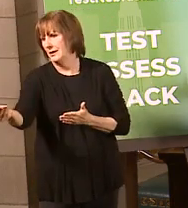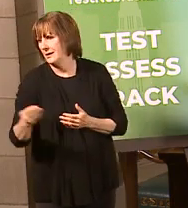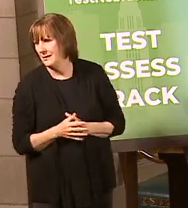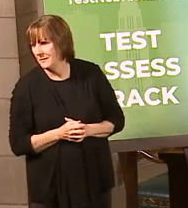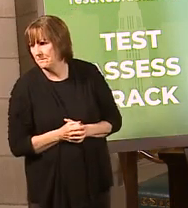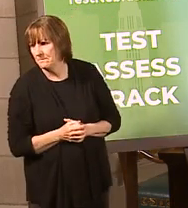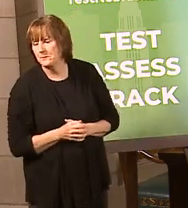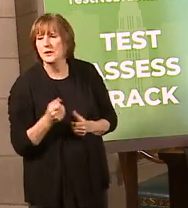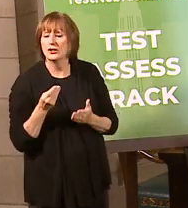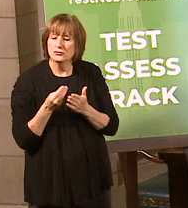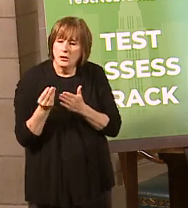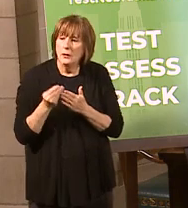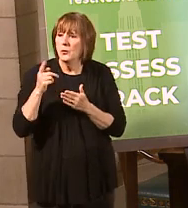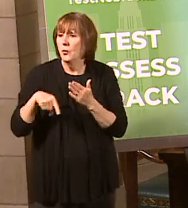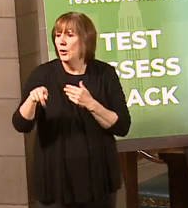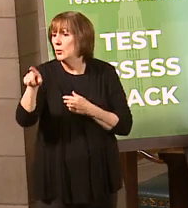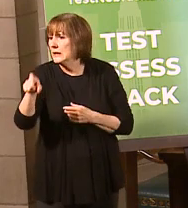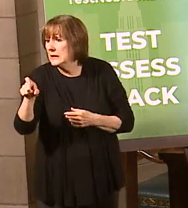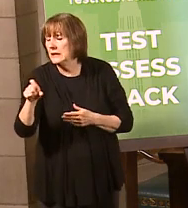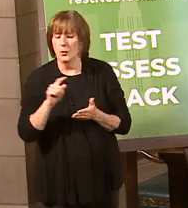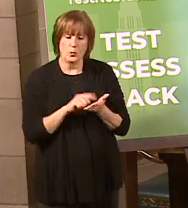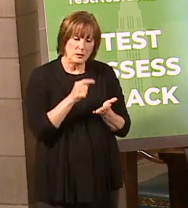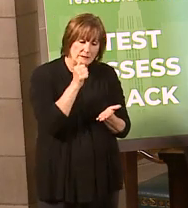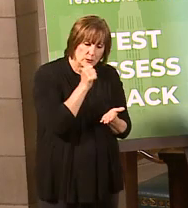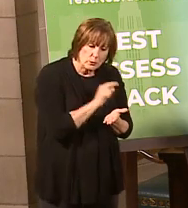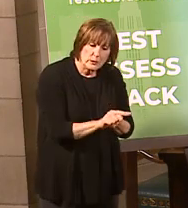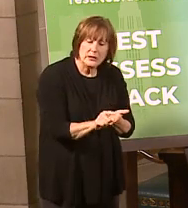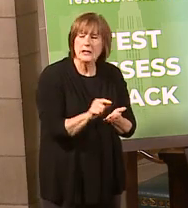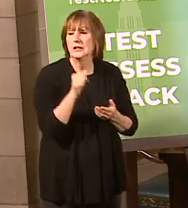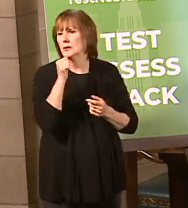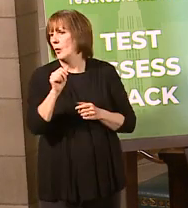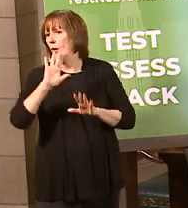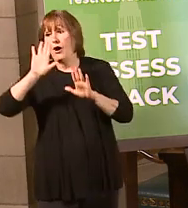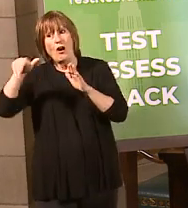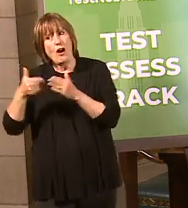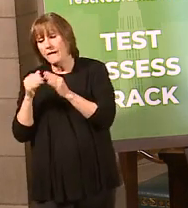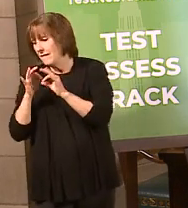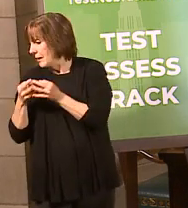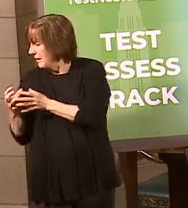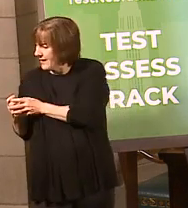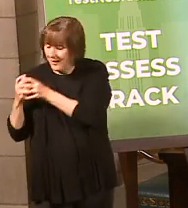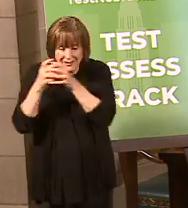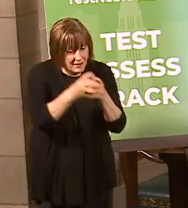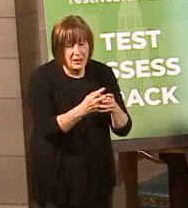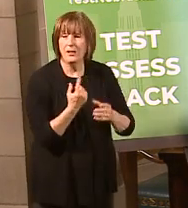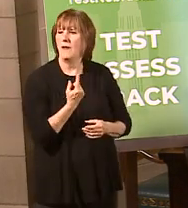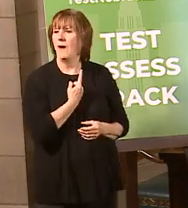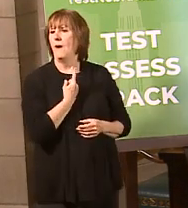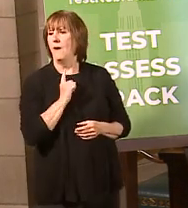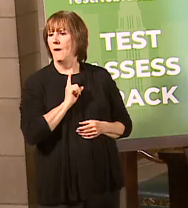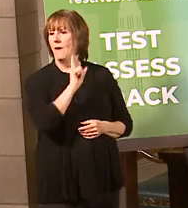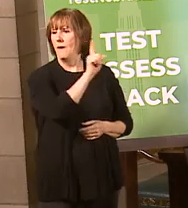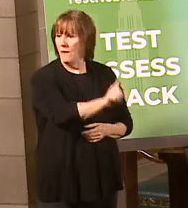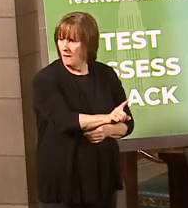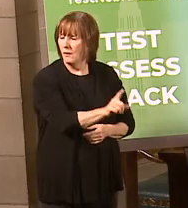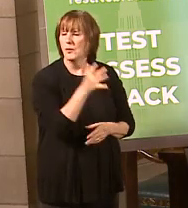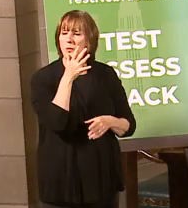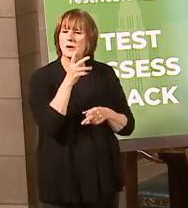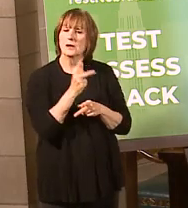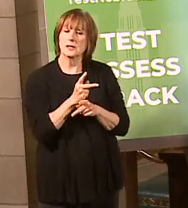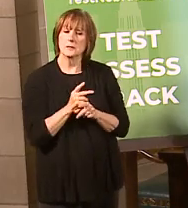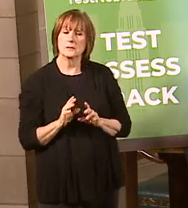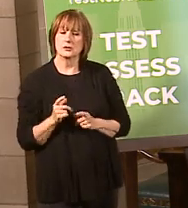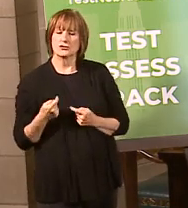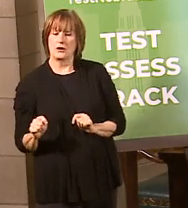So shop what you need, shop once a week. Don't take the family. Just shop what you need for that week, and we'll continue to work on keeping these